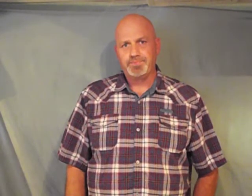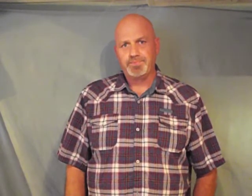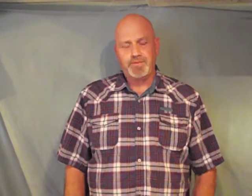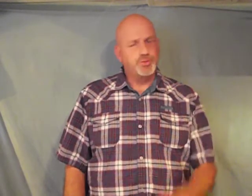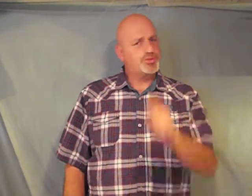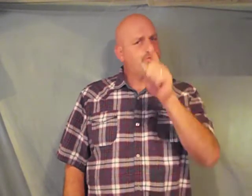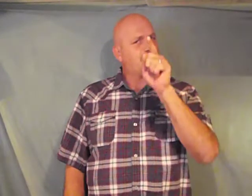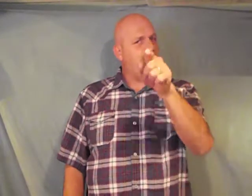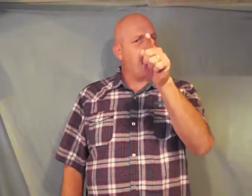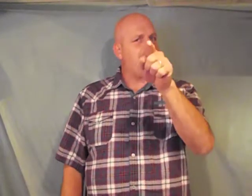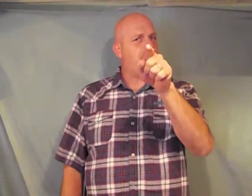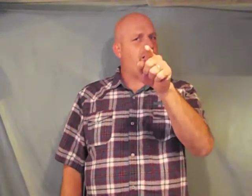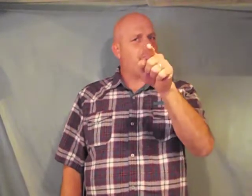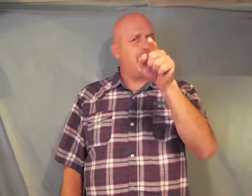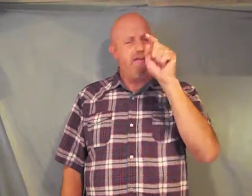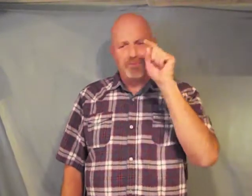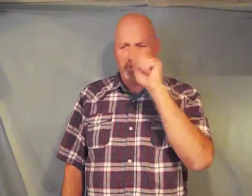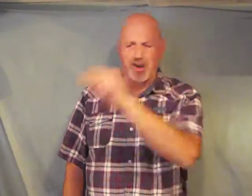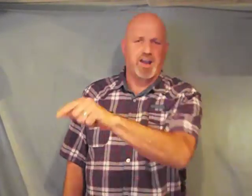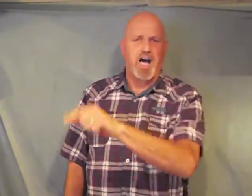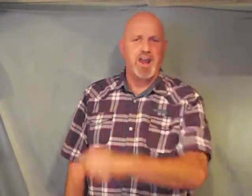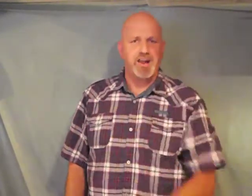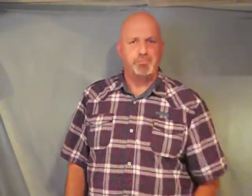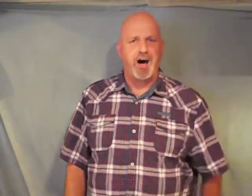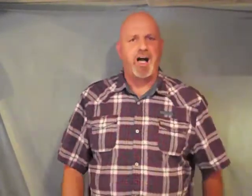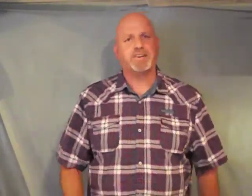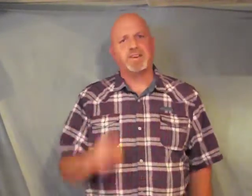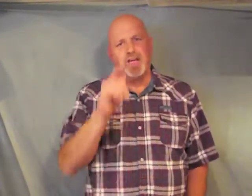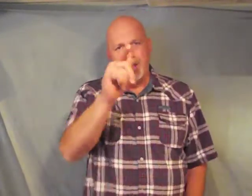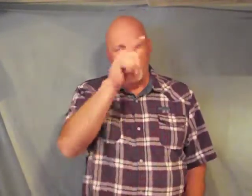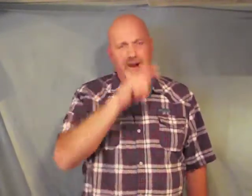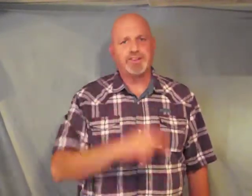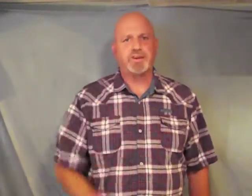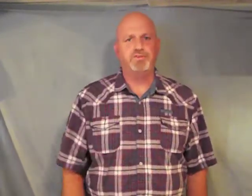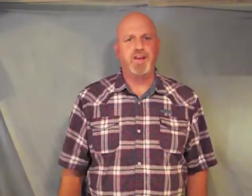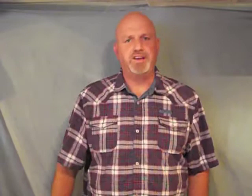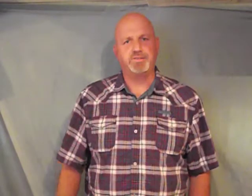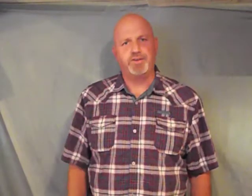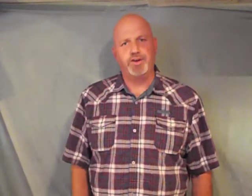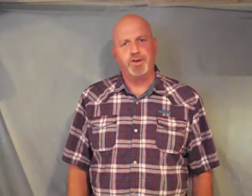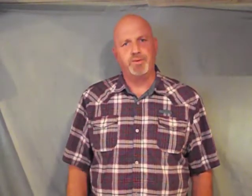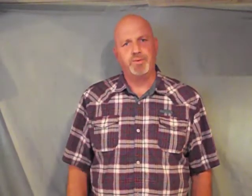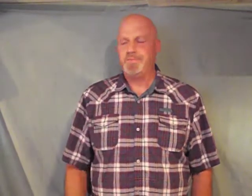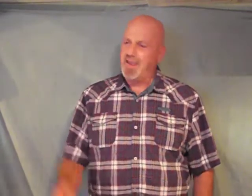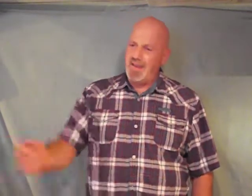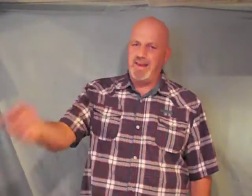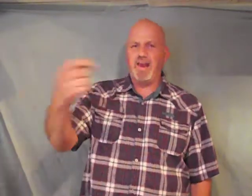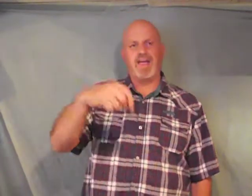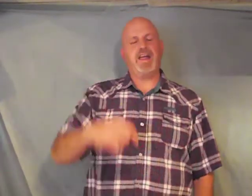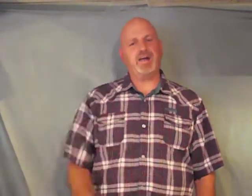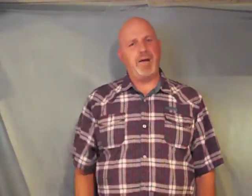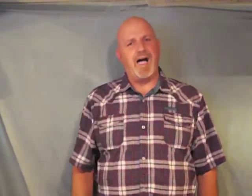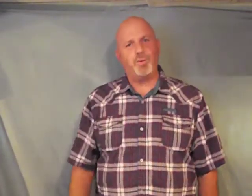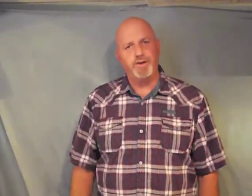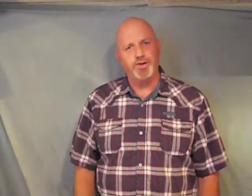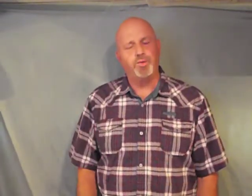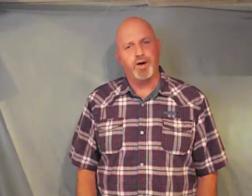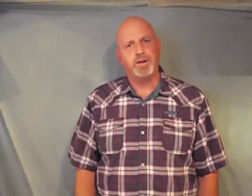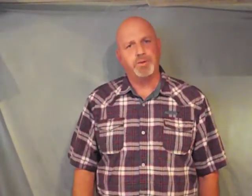don't you sit in that pulpit and put God in a box when it's convenient for you and then let him out when you want him to